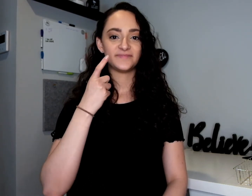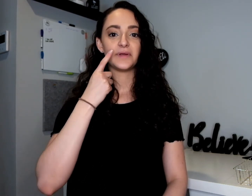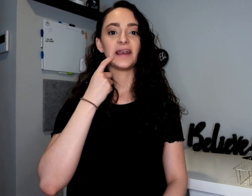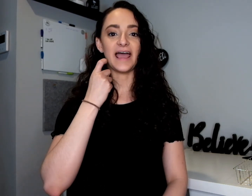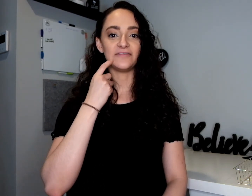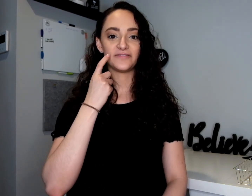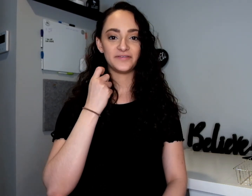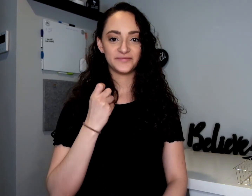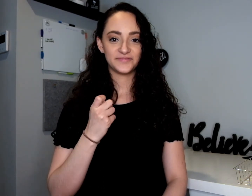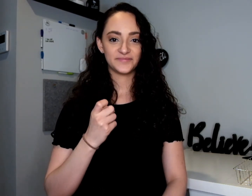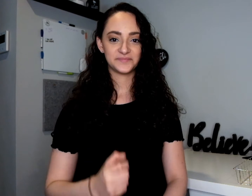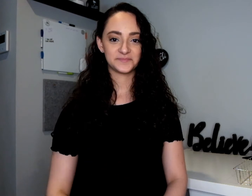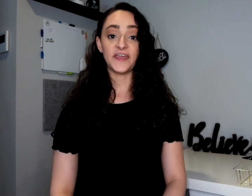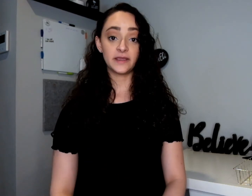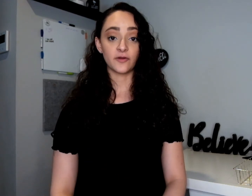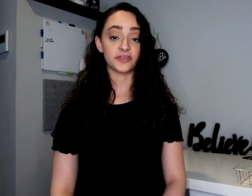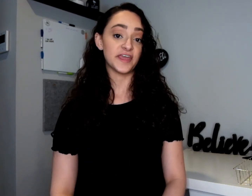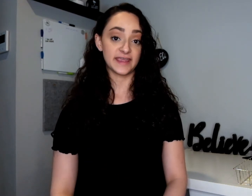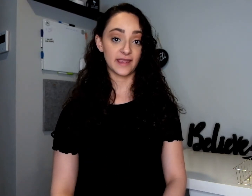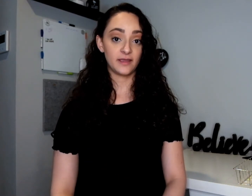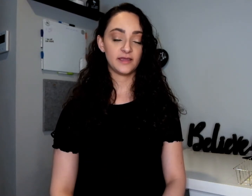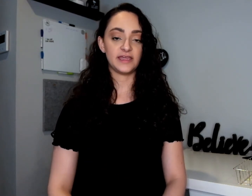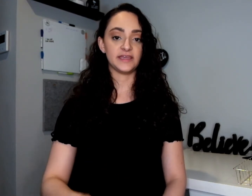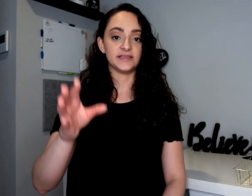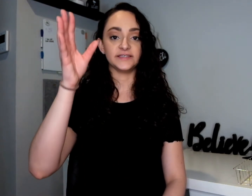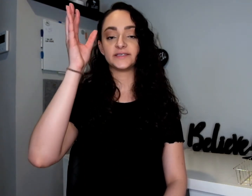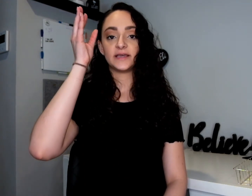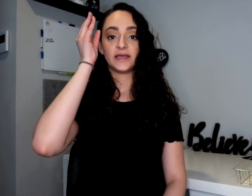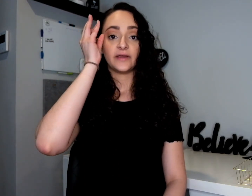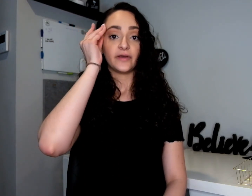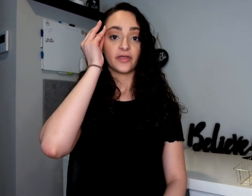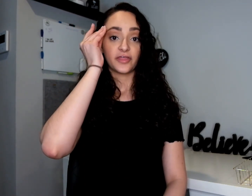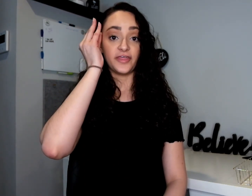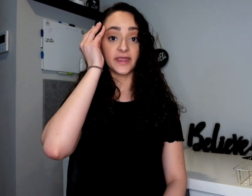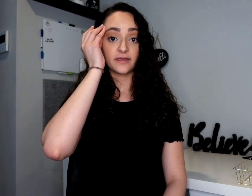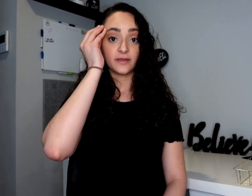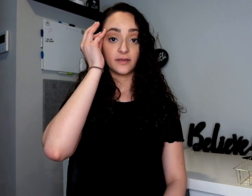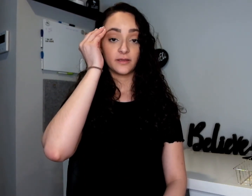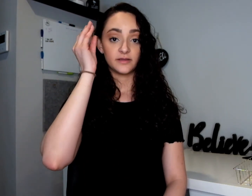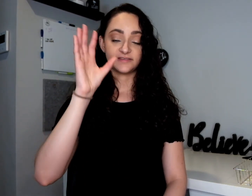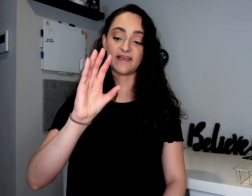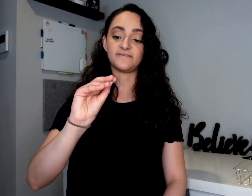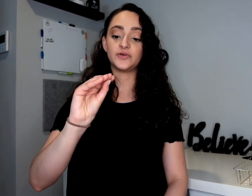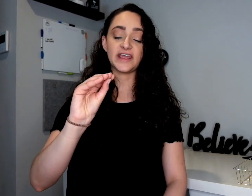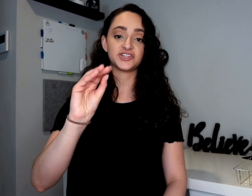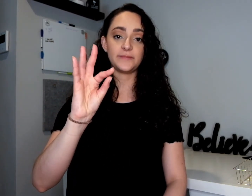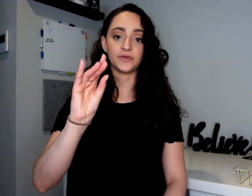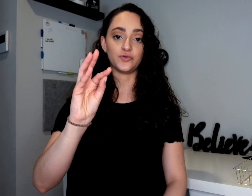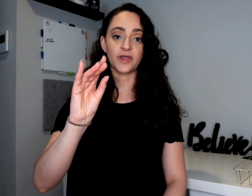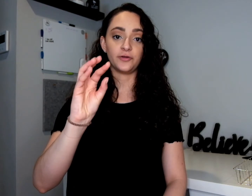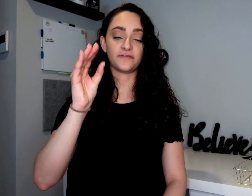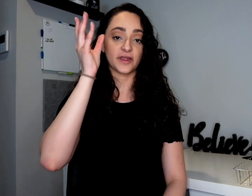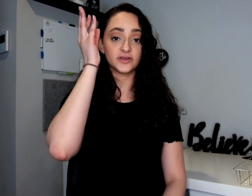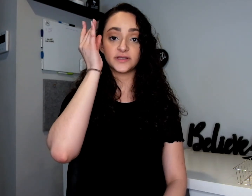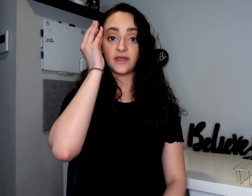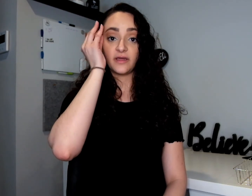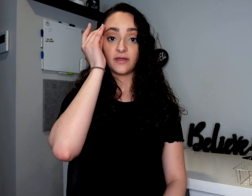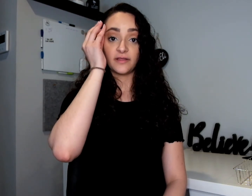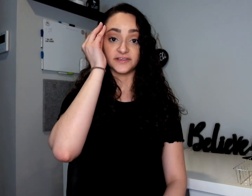Laugh. Think or thinking is think. It's that food handshape but you wiggle your fingers. This